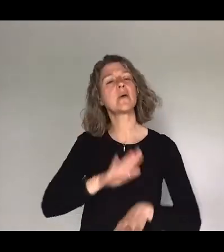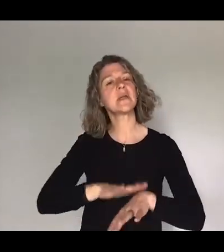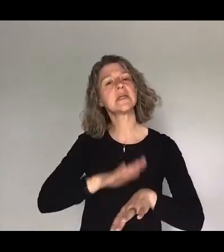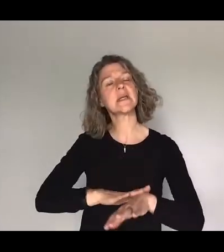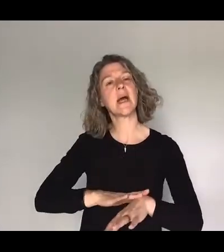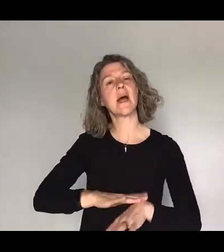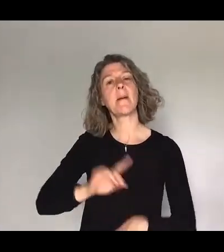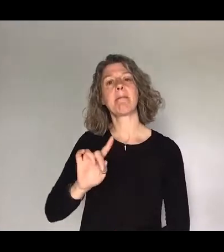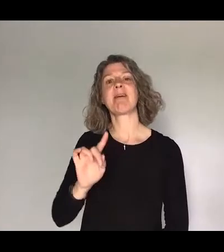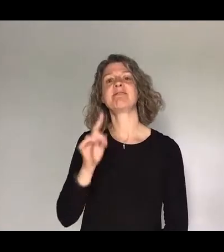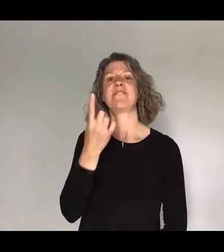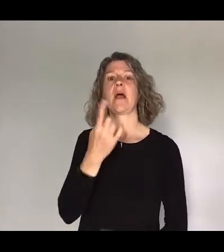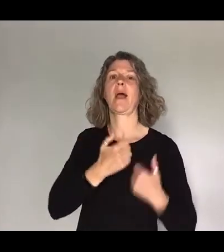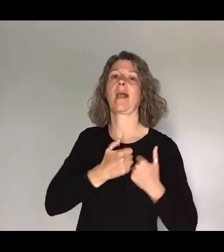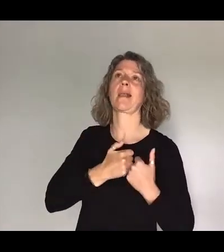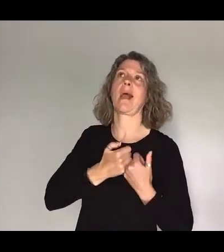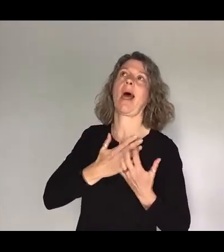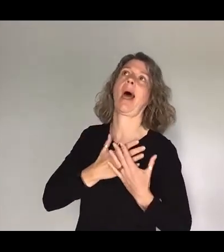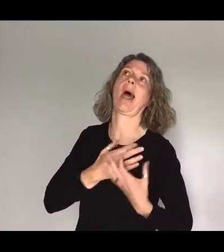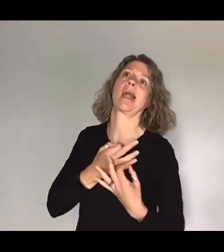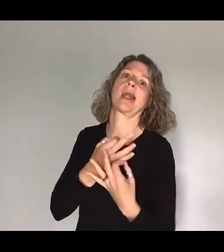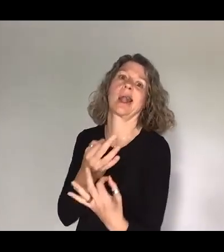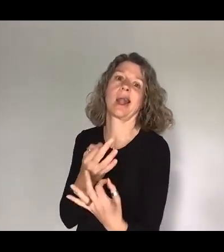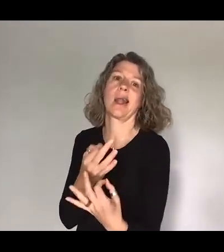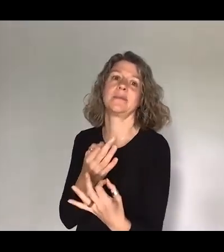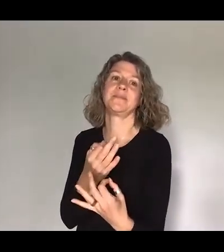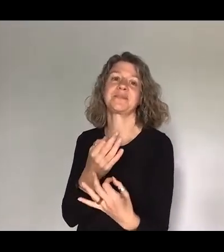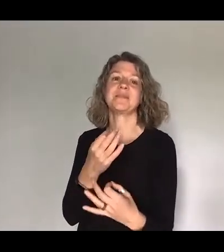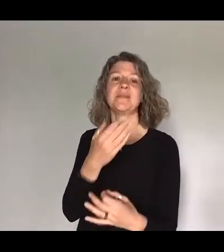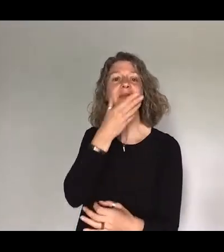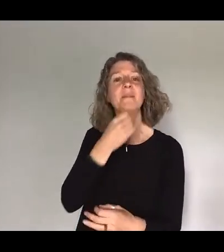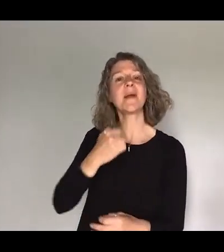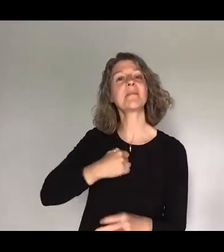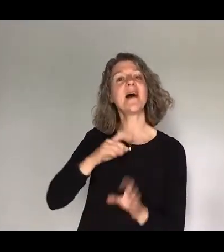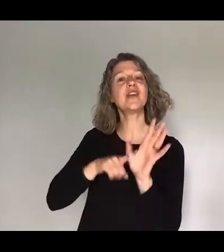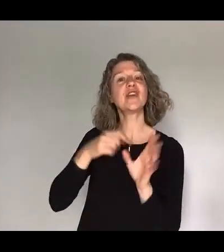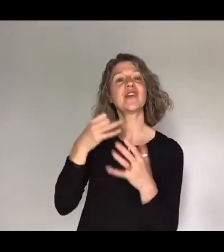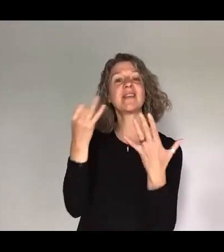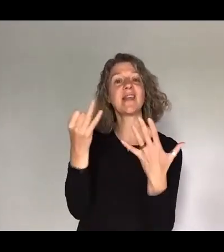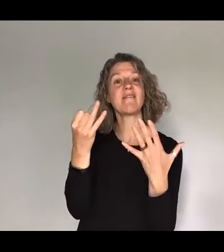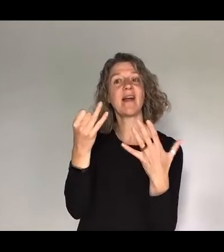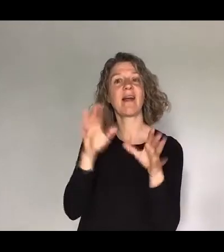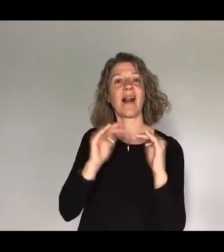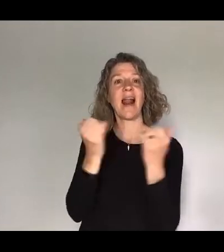crush there was a guy in my year seven class called Vin Lee I've never told him if he's here you know now